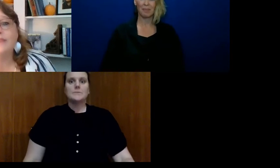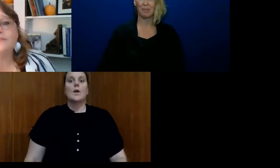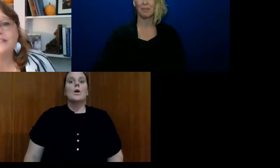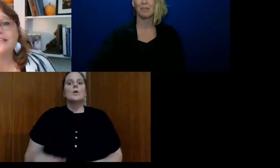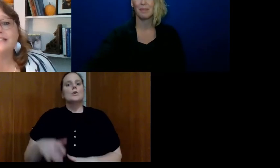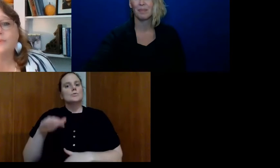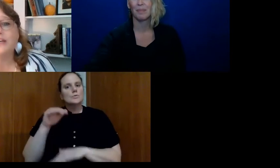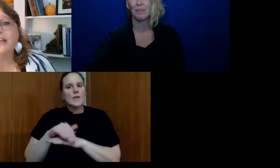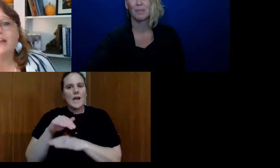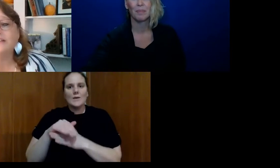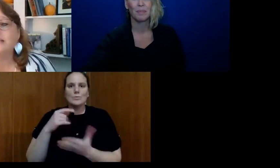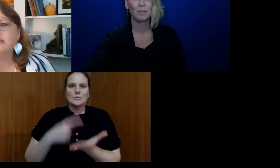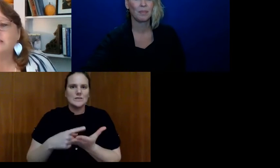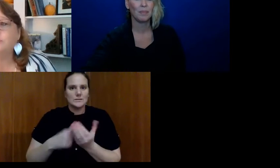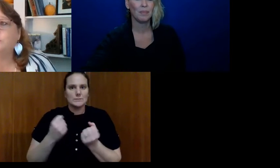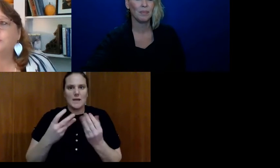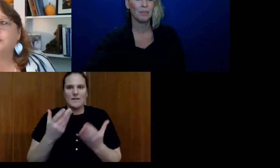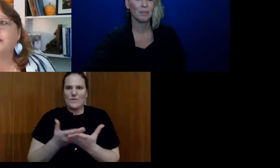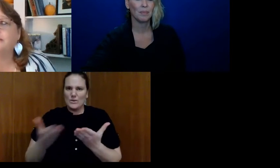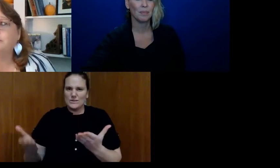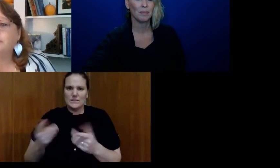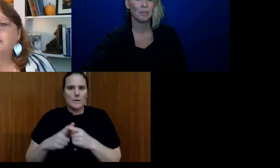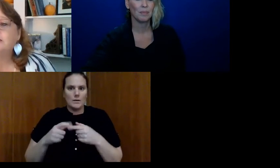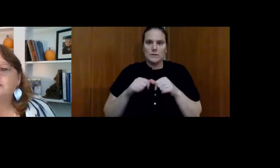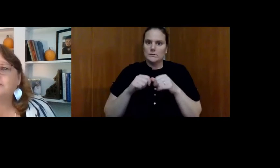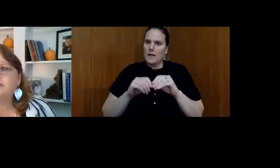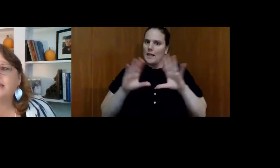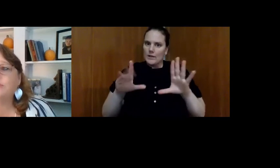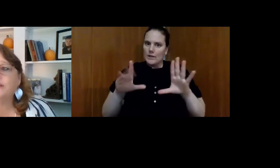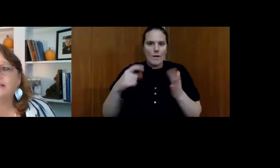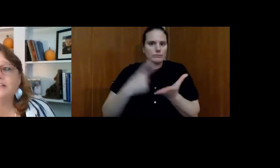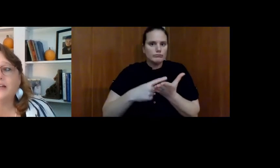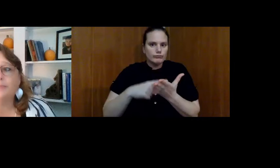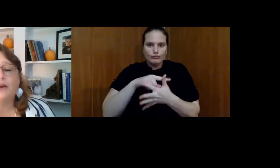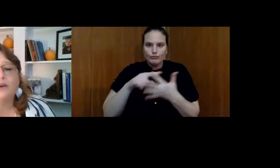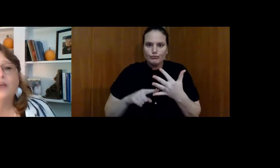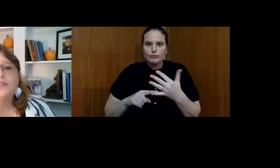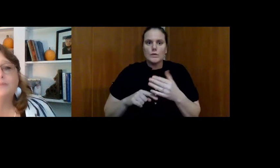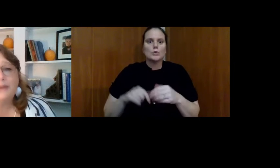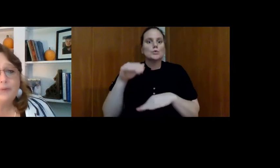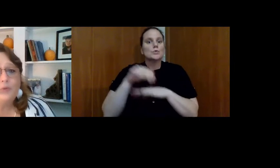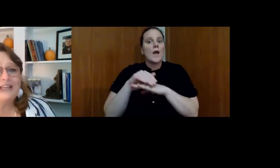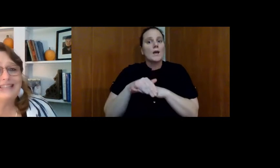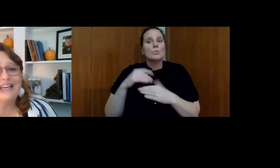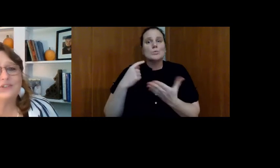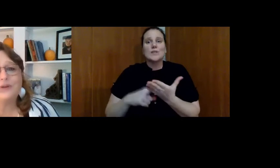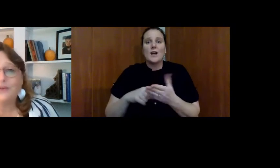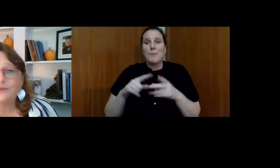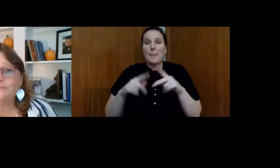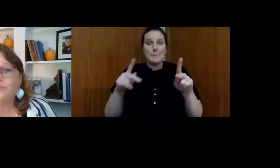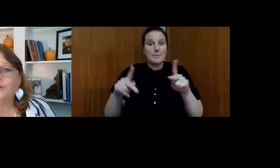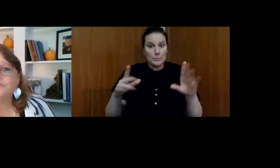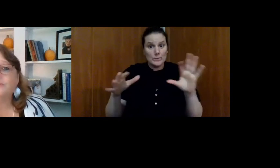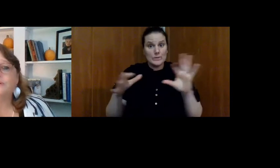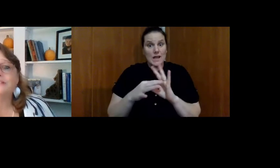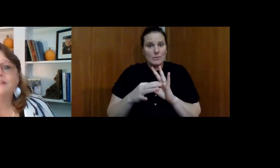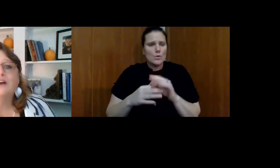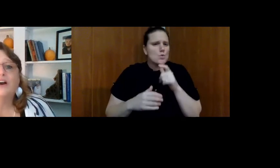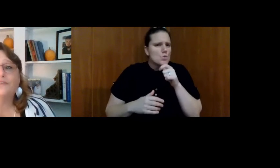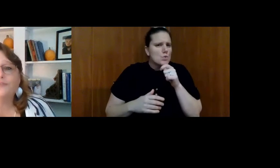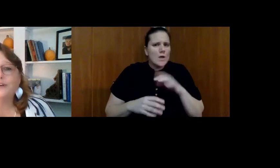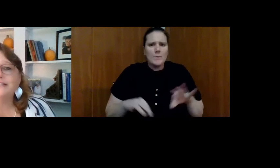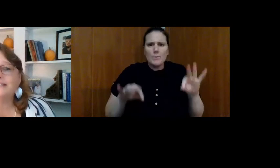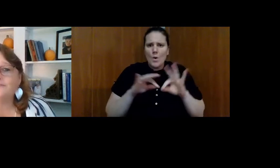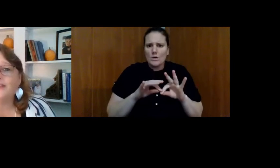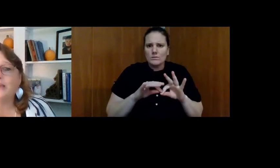there's some of those things that we're going to have to continue to work on. So tonight, we're going to talk about the people we connect with, who's important to us,